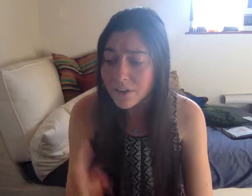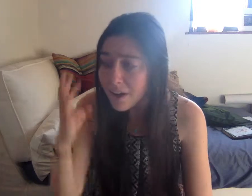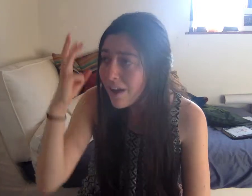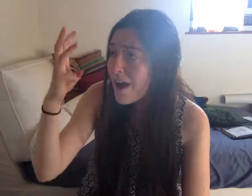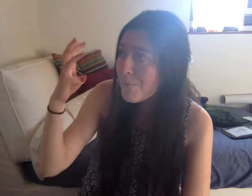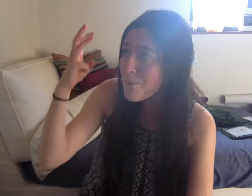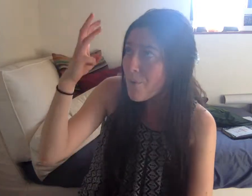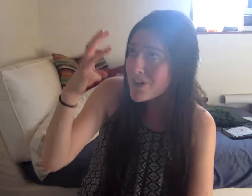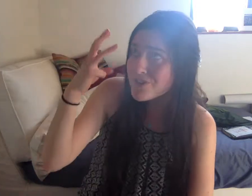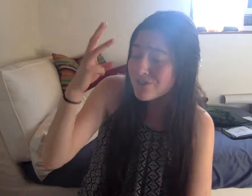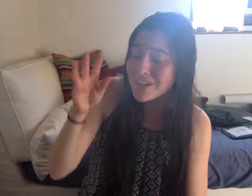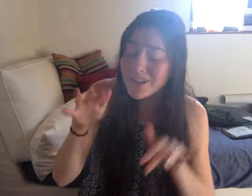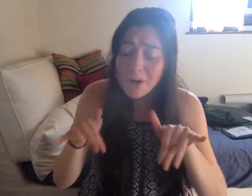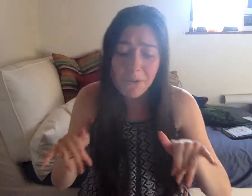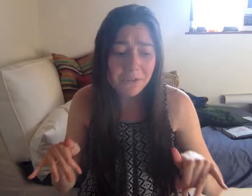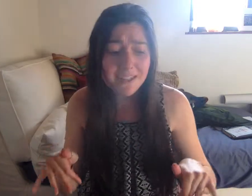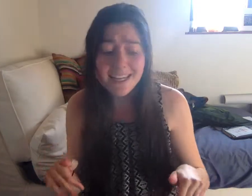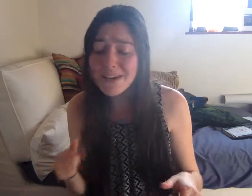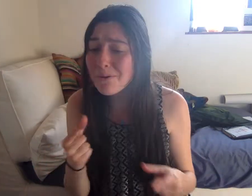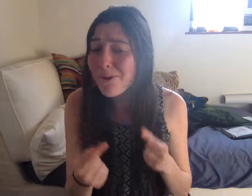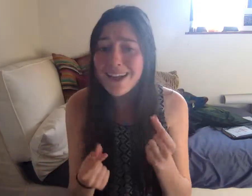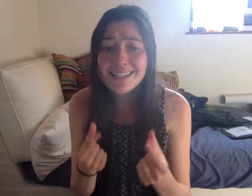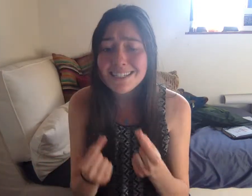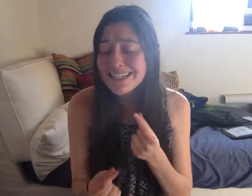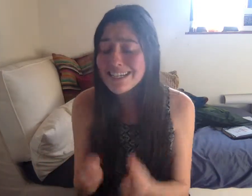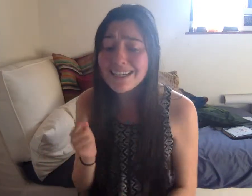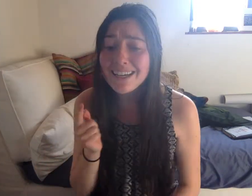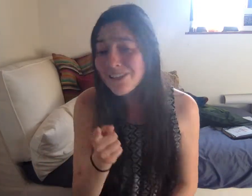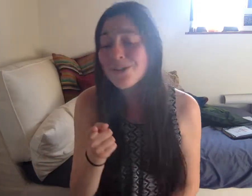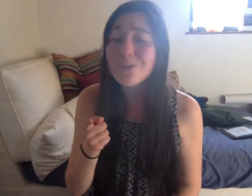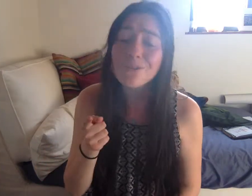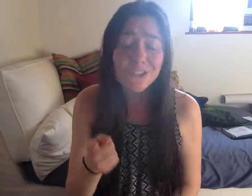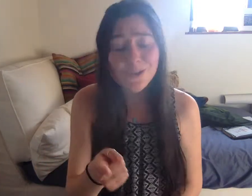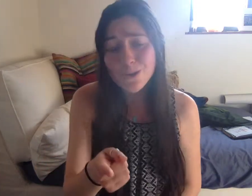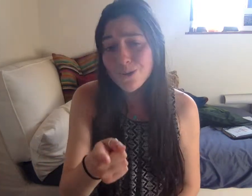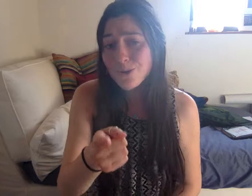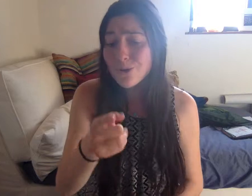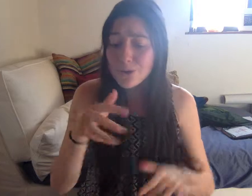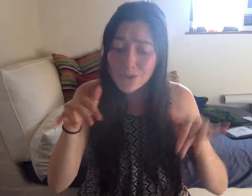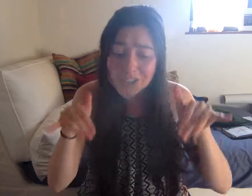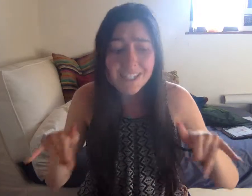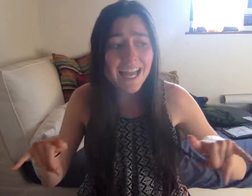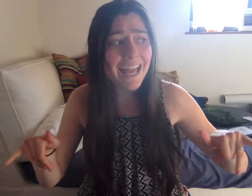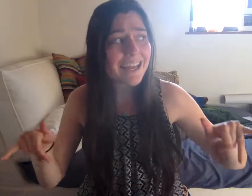Just wondering only what did you do today.